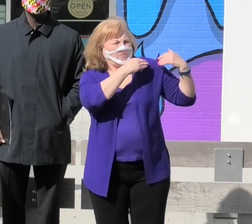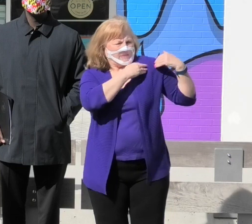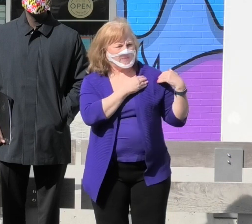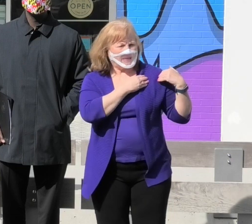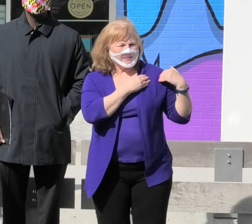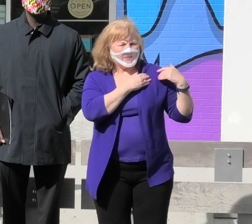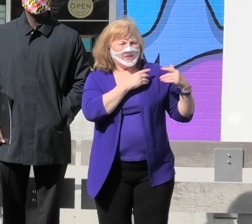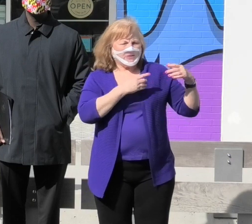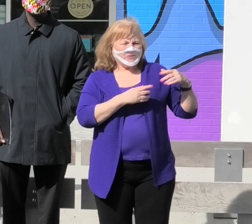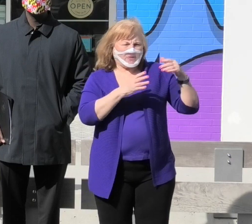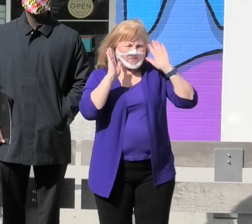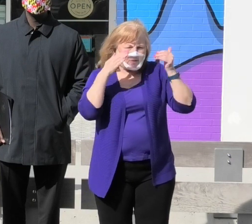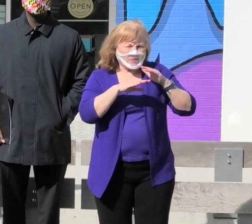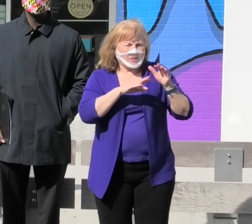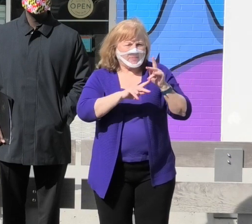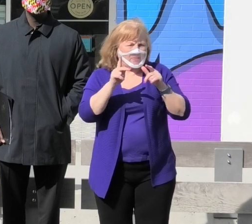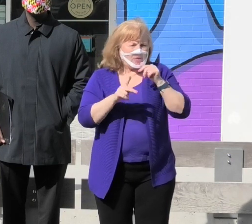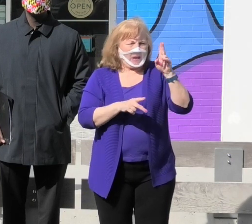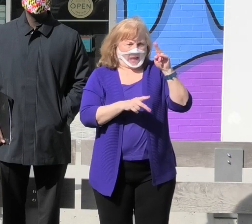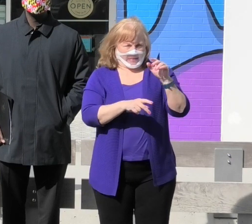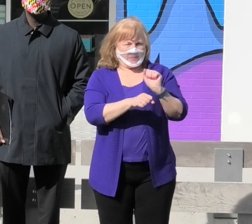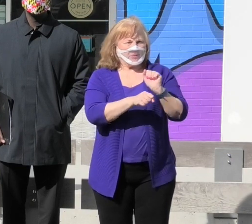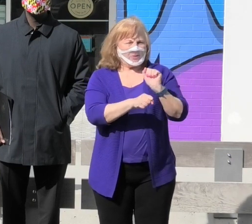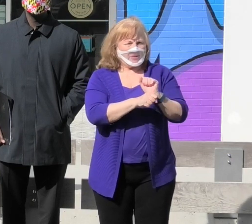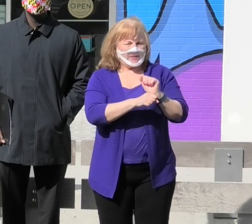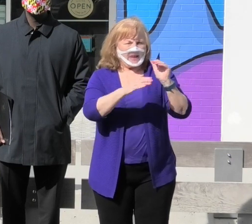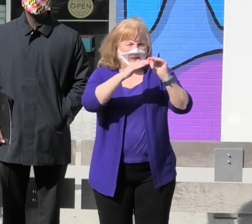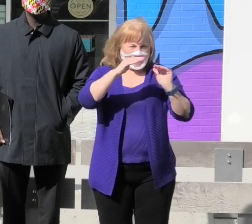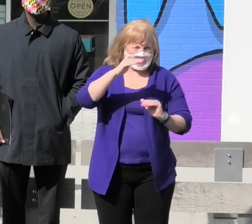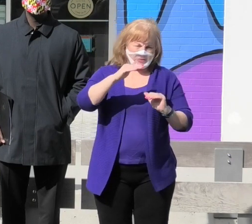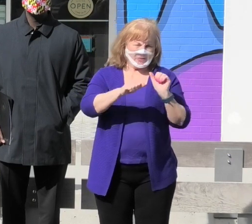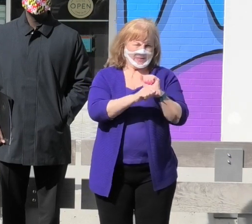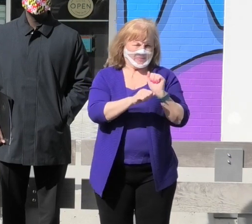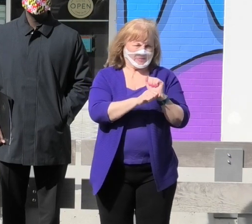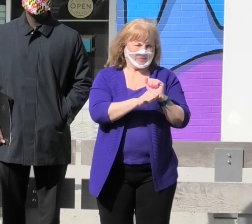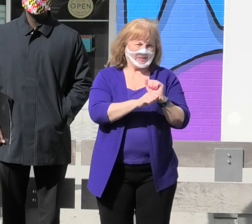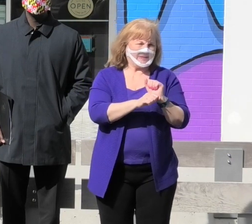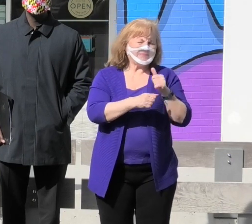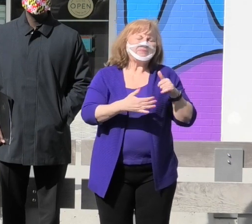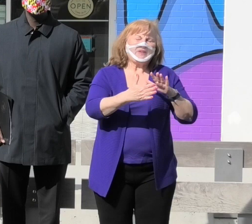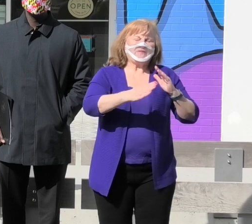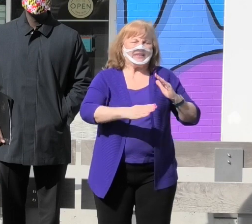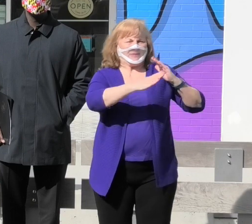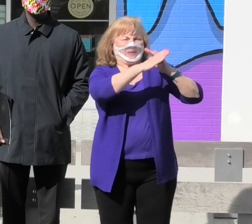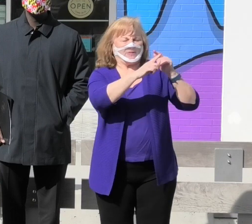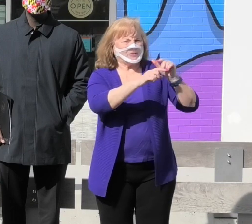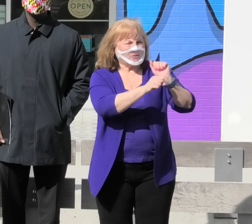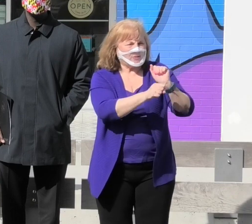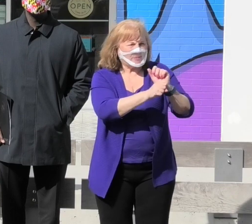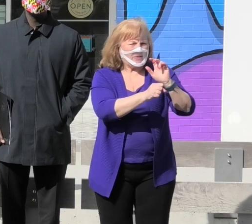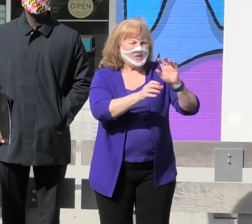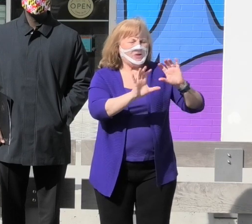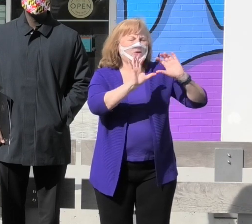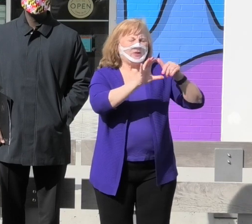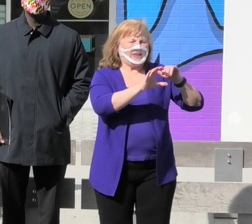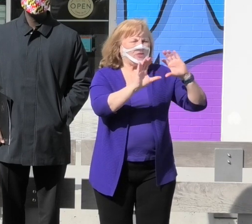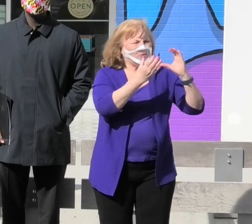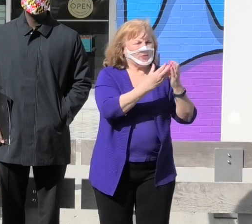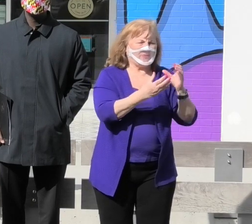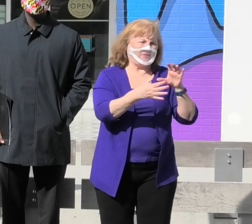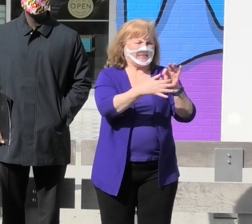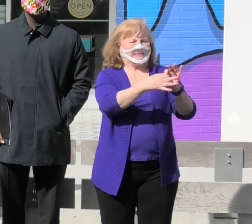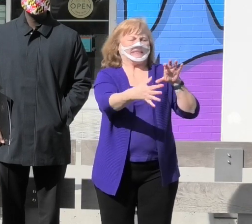special focus on people who are unemployed, underemployed, face barriers to employment, or fall into the group of